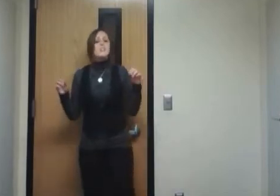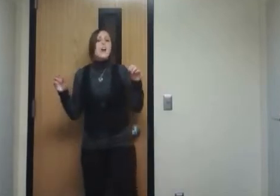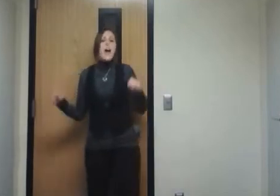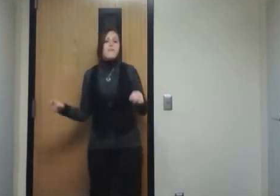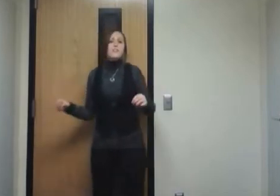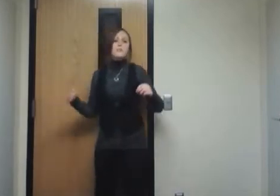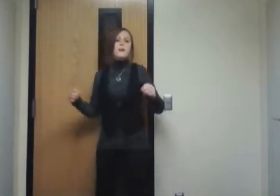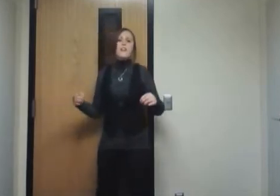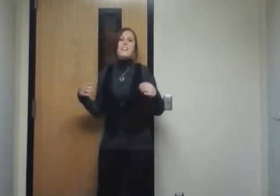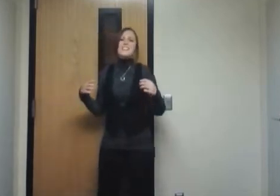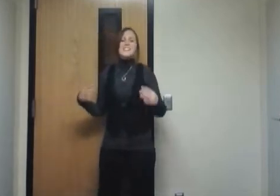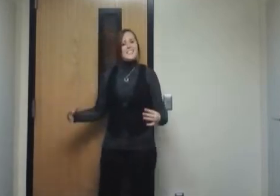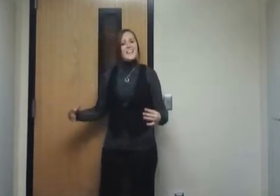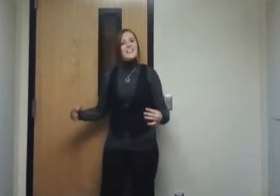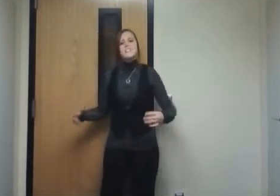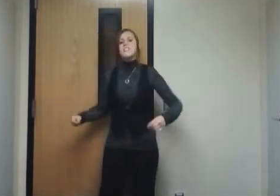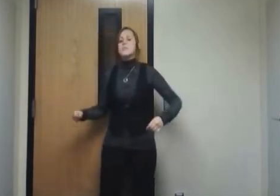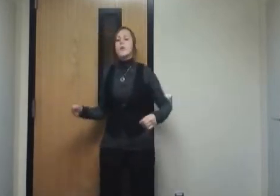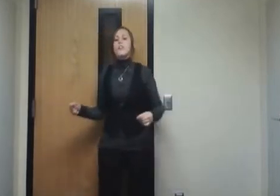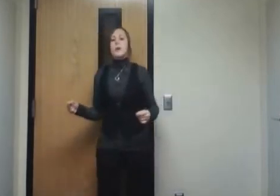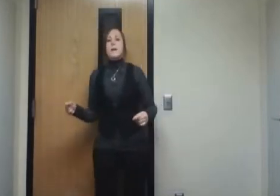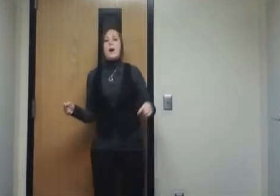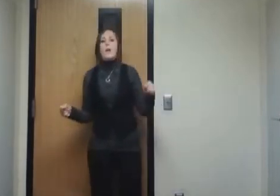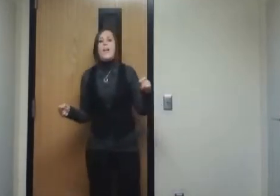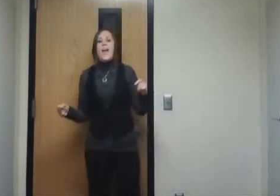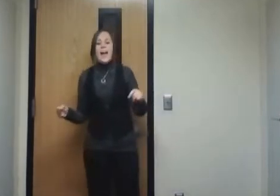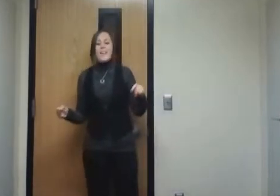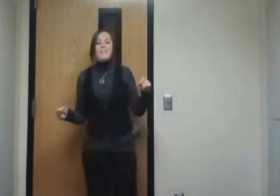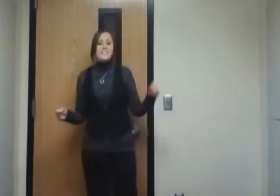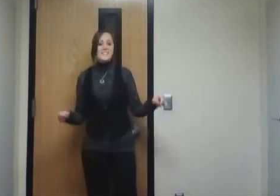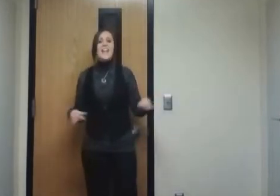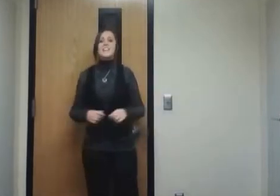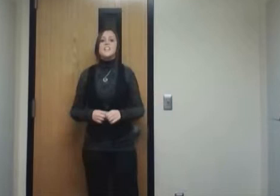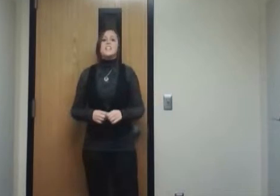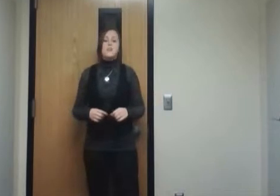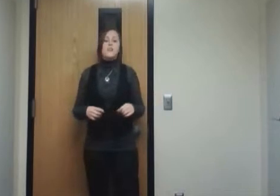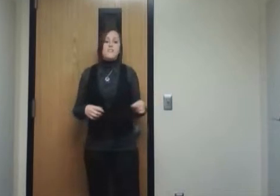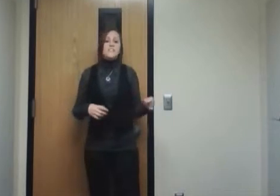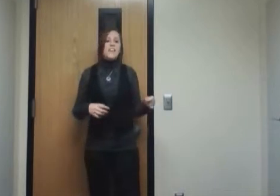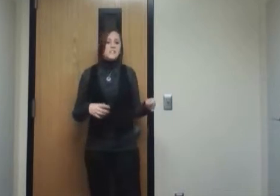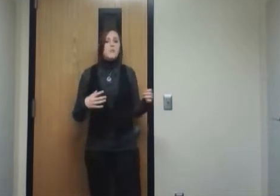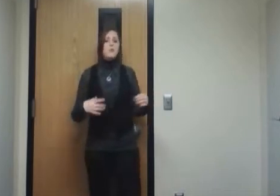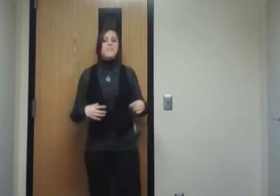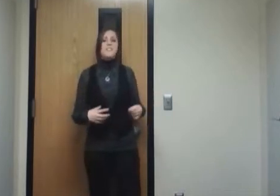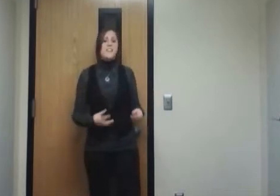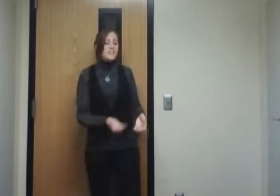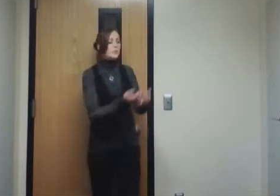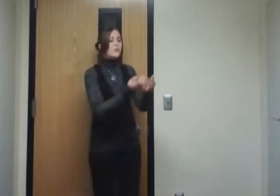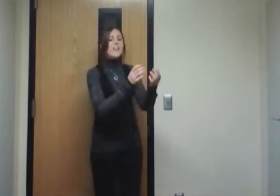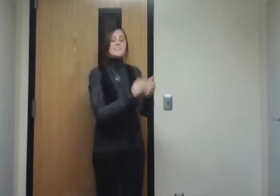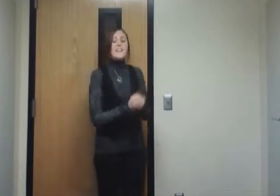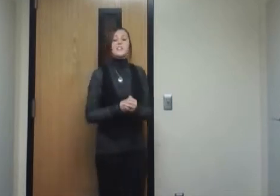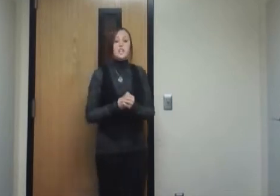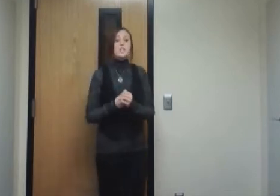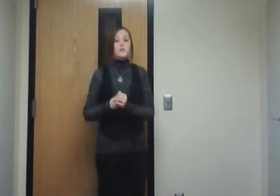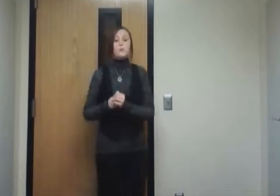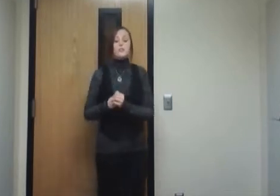average American second is worth about half a cent. So if it takes more than a second to get exact change from your